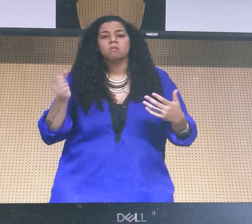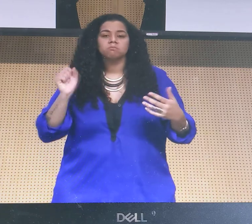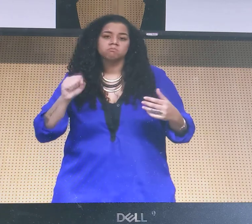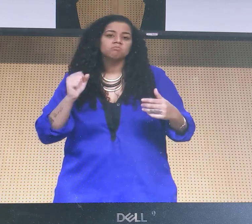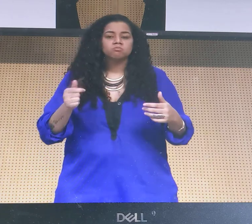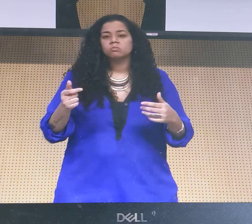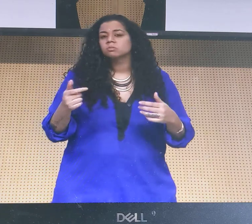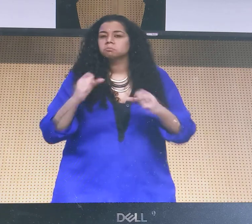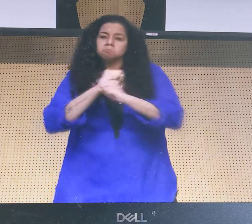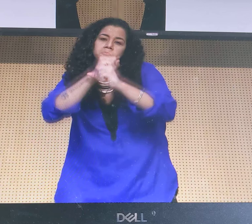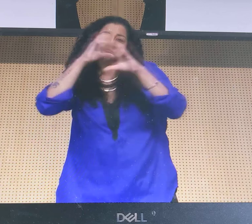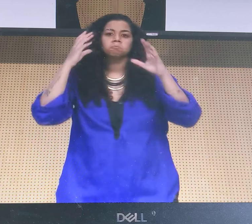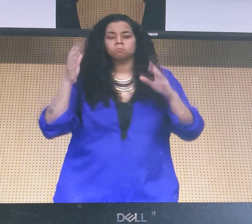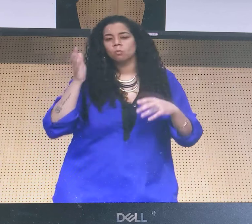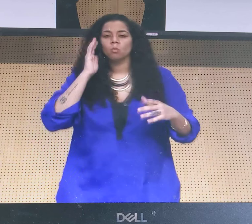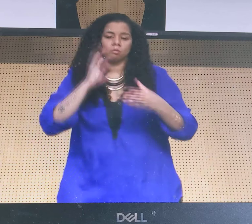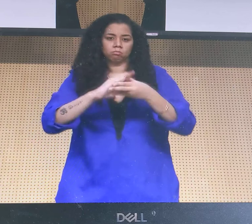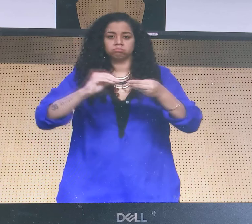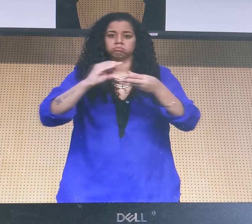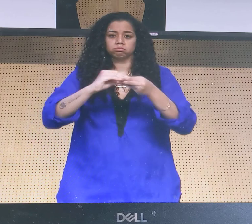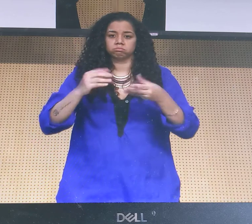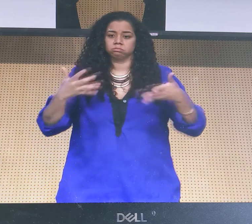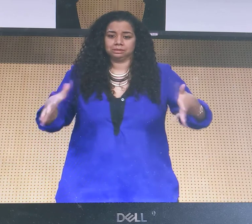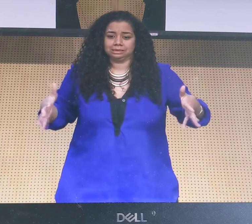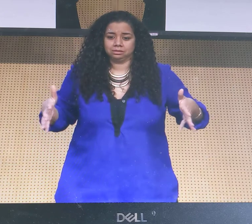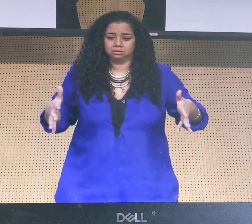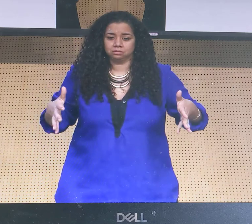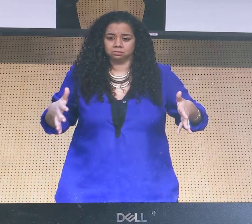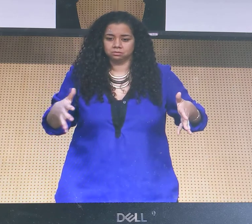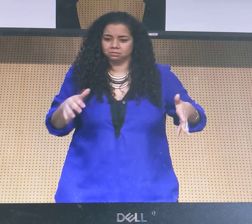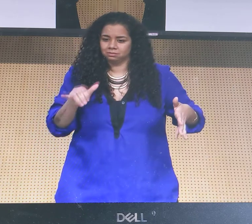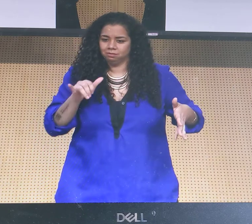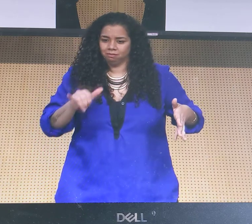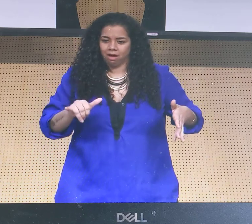You think about how it will affect your life and your story.